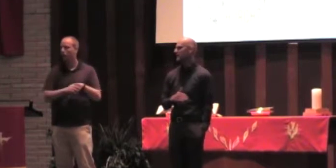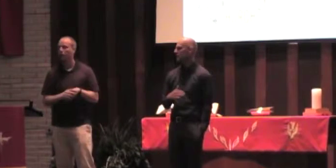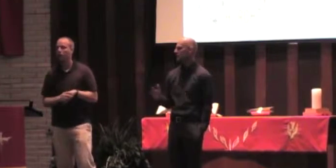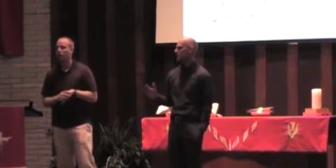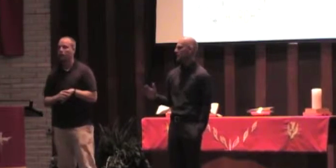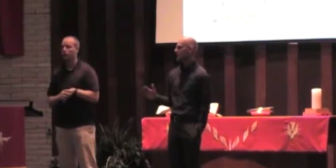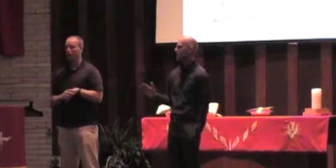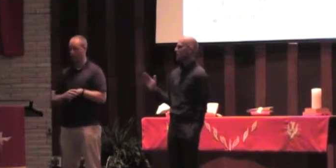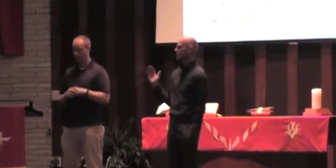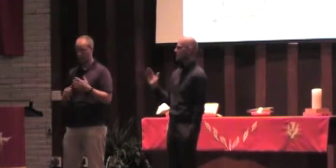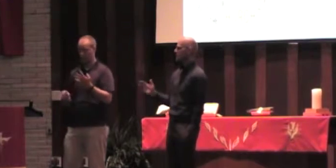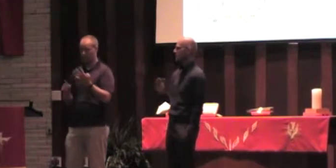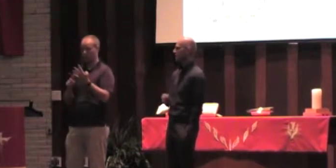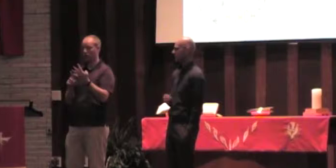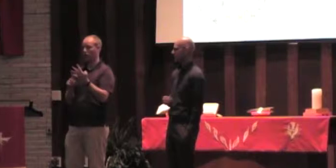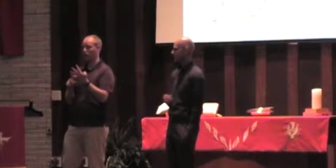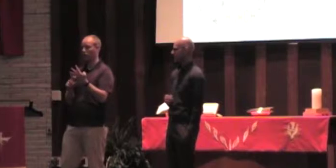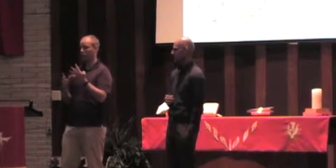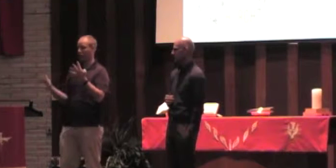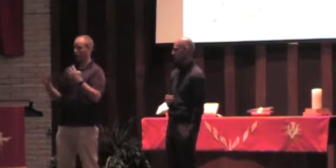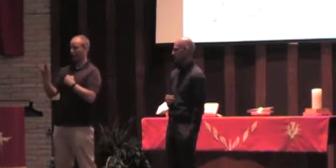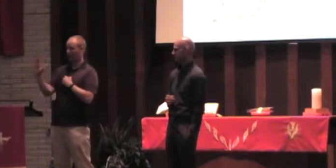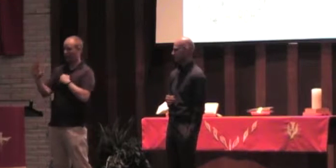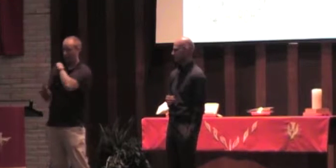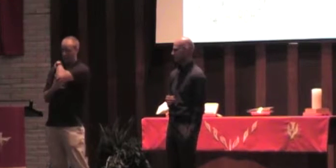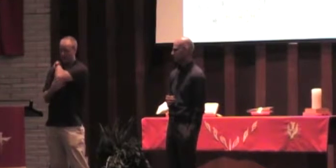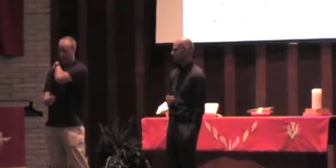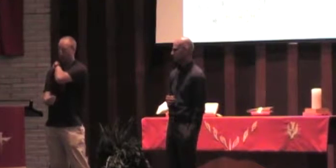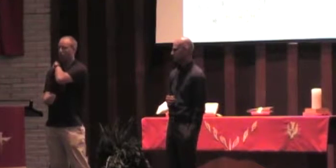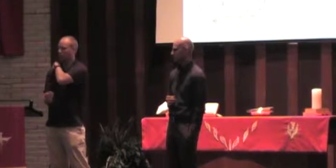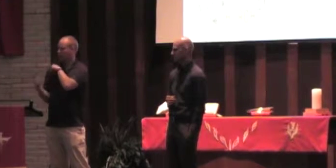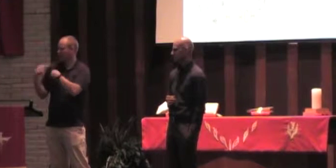Poverty in our city has more than doubled in the last decade.